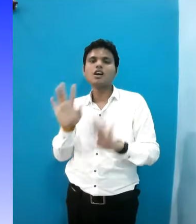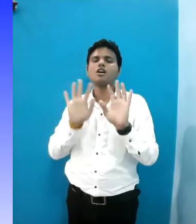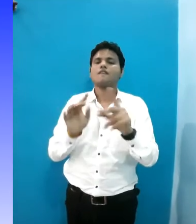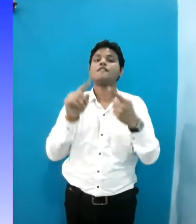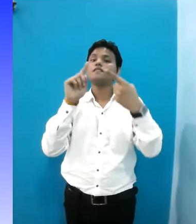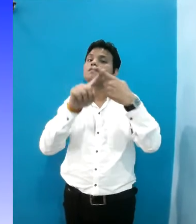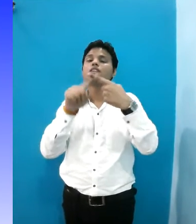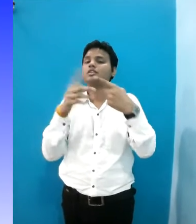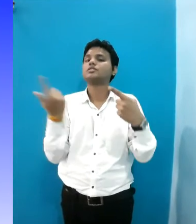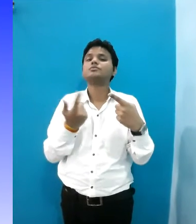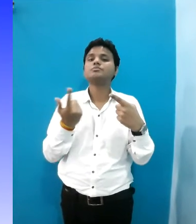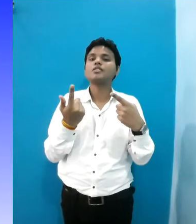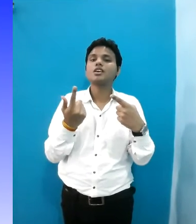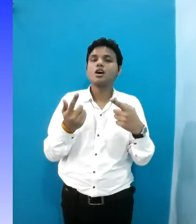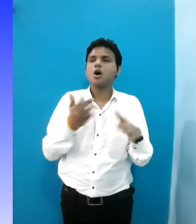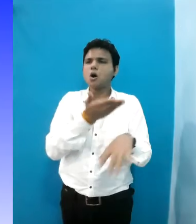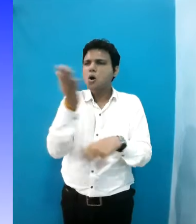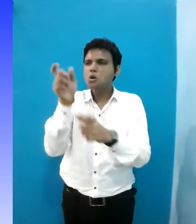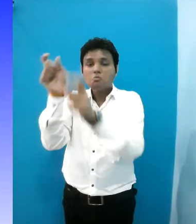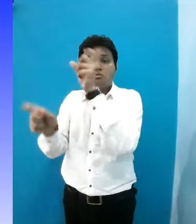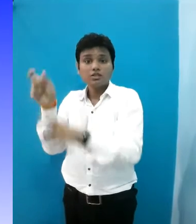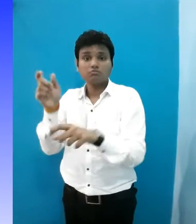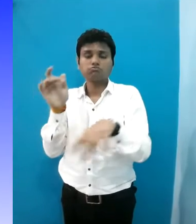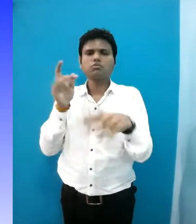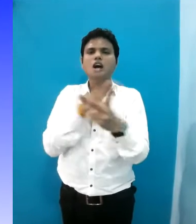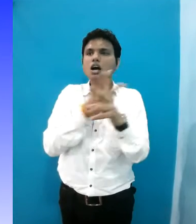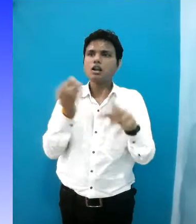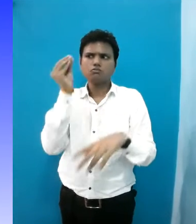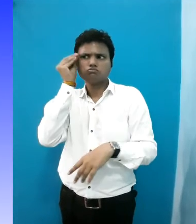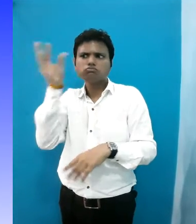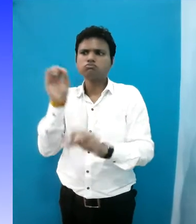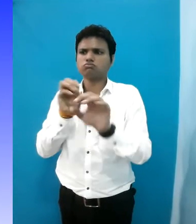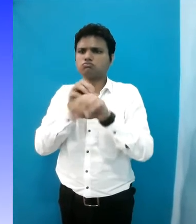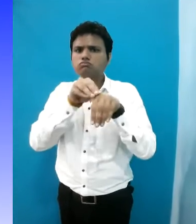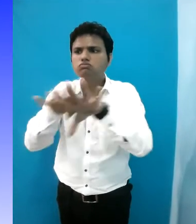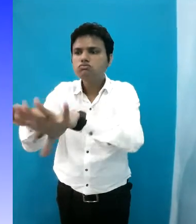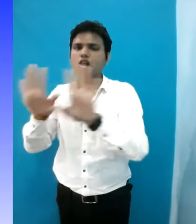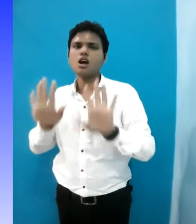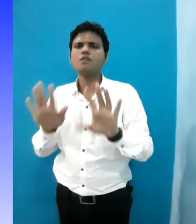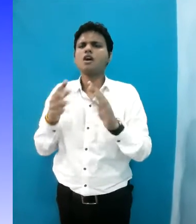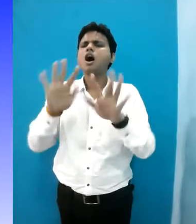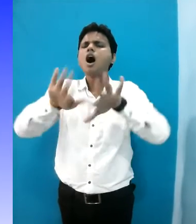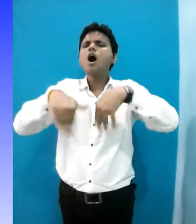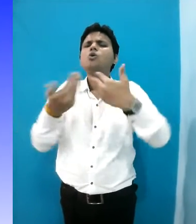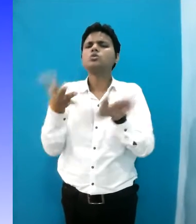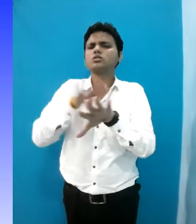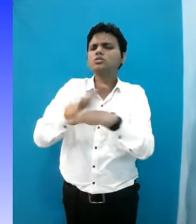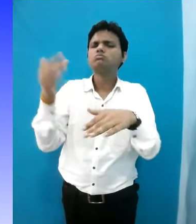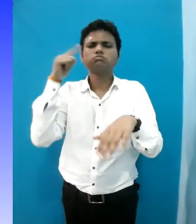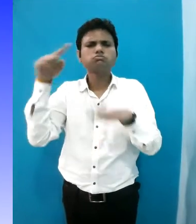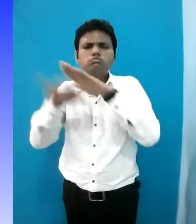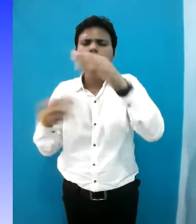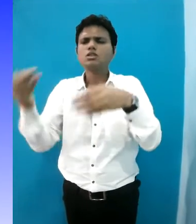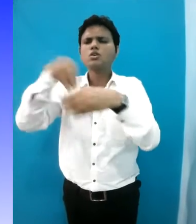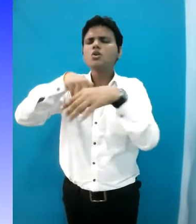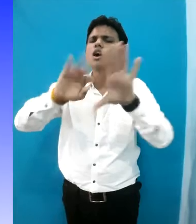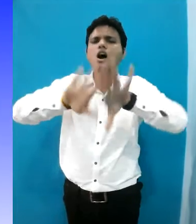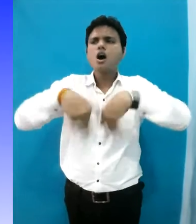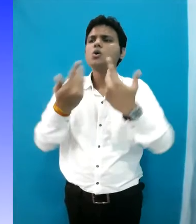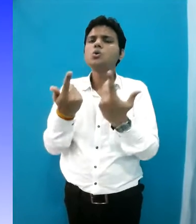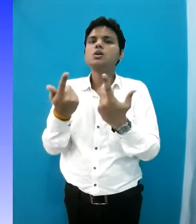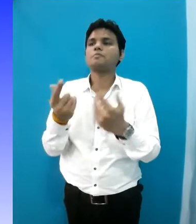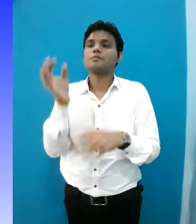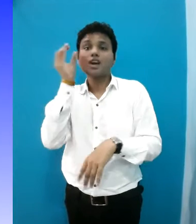Objectives Objectives sensitize stakeholders about the need of universal design to achieve true inclusion.